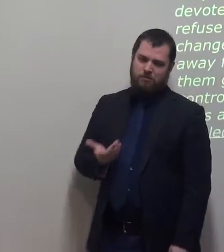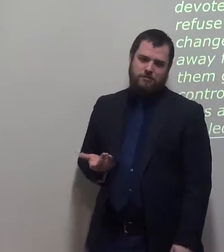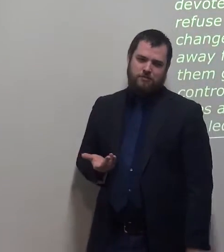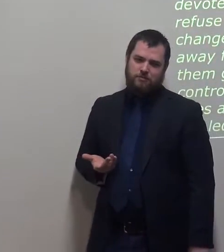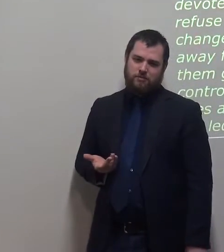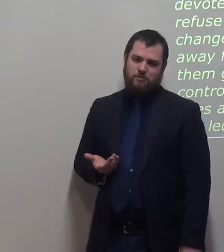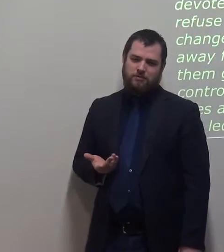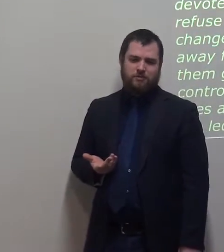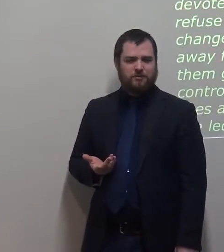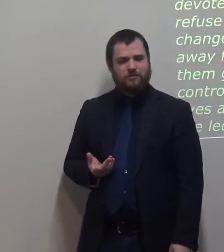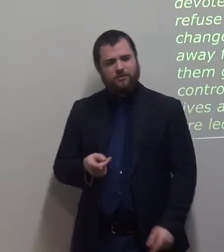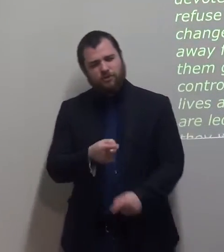Stay away from these people.